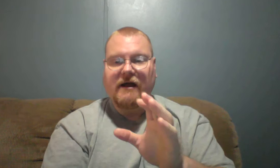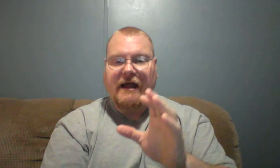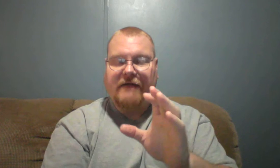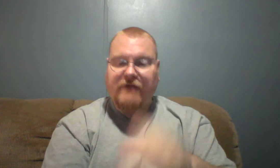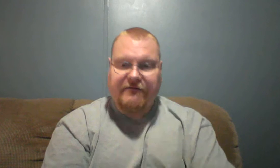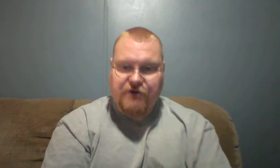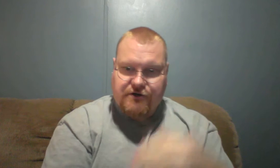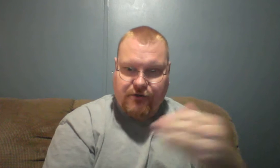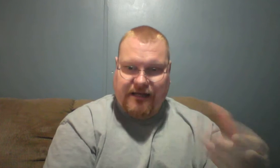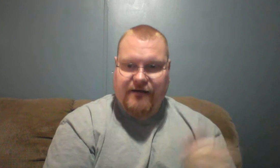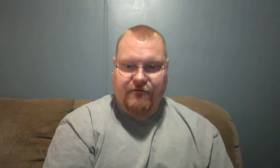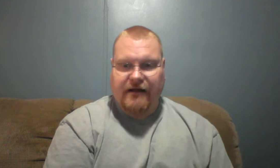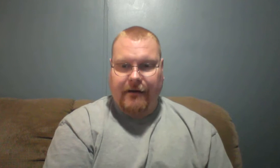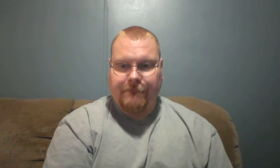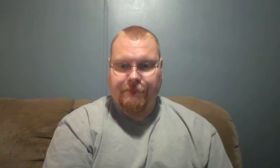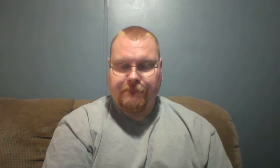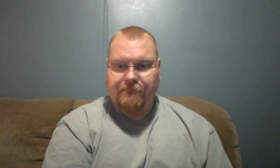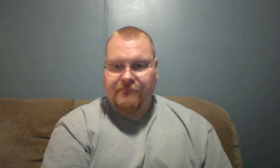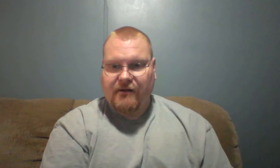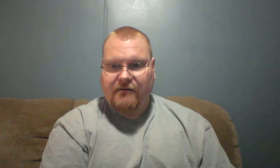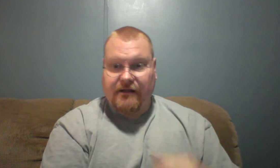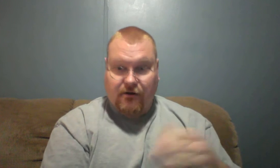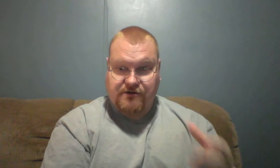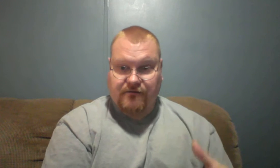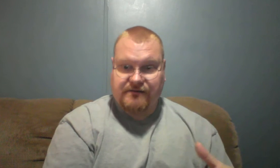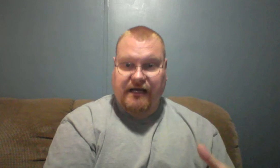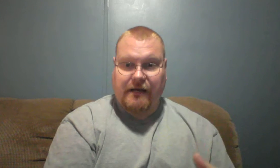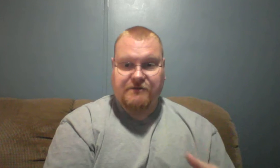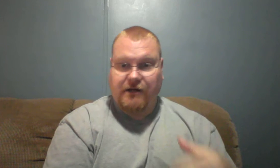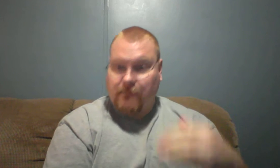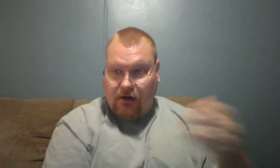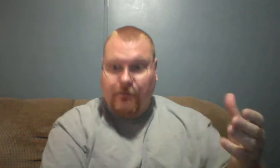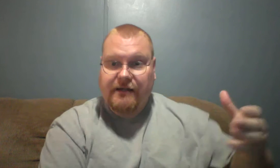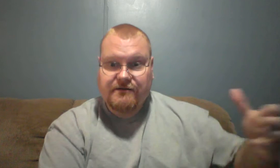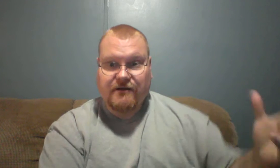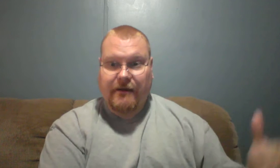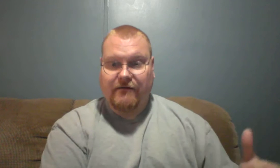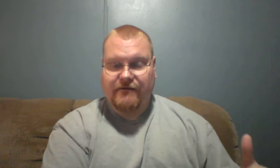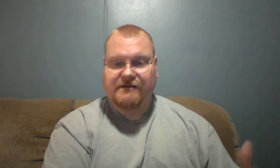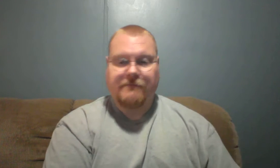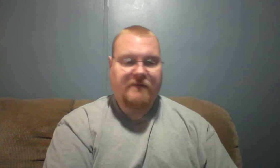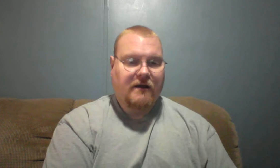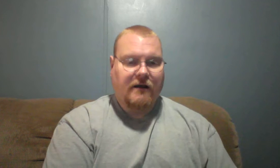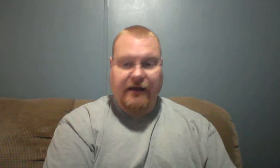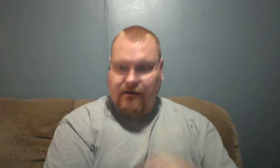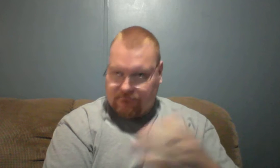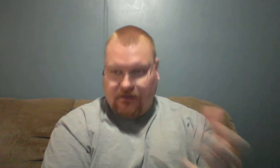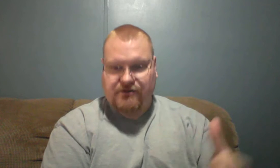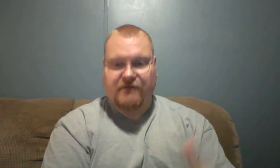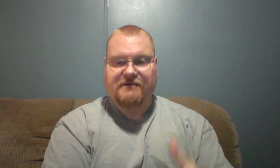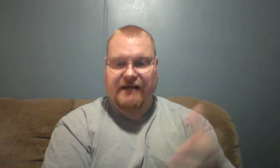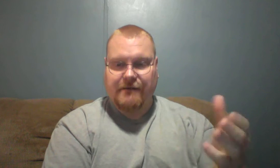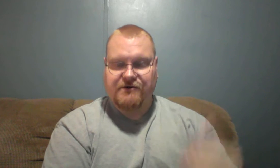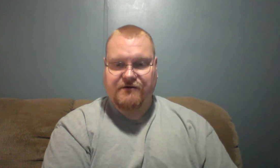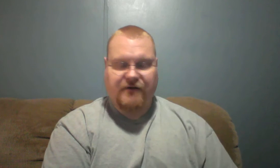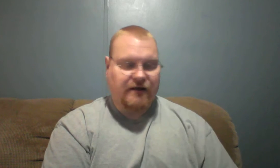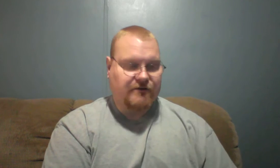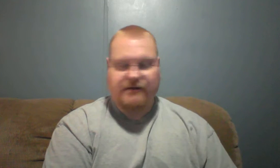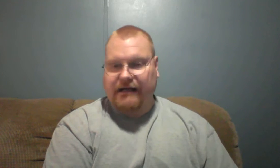you have church on a different night than our service times. By all means, come out and visit. Our service times are as follows, you guys